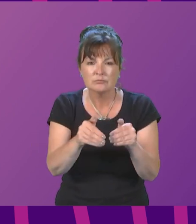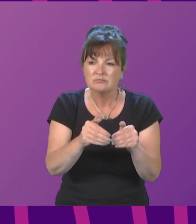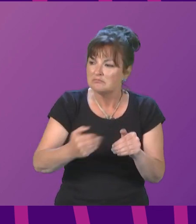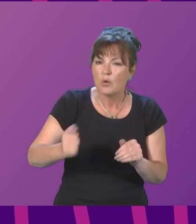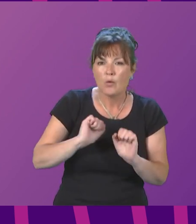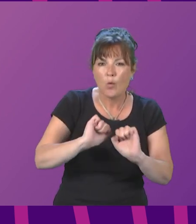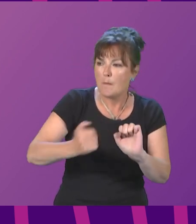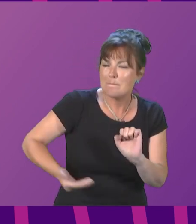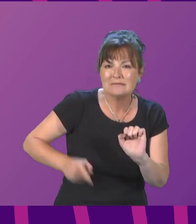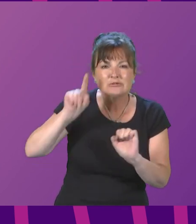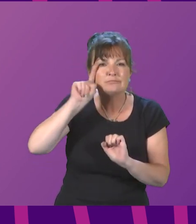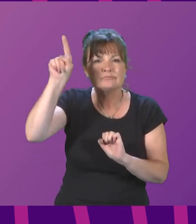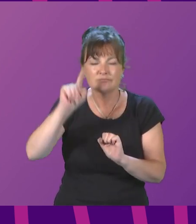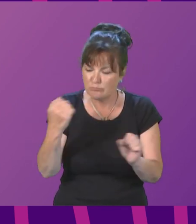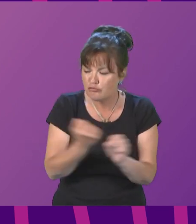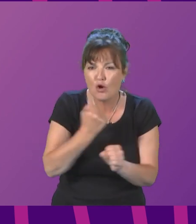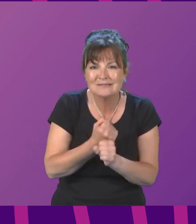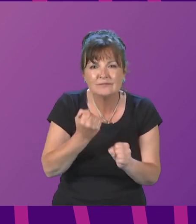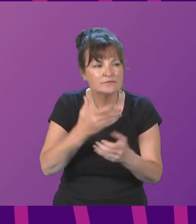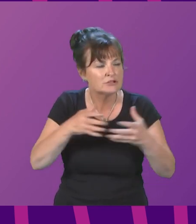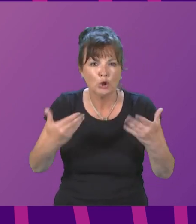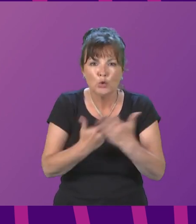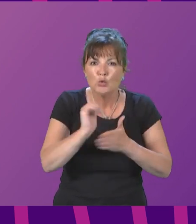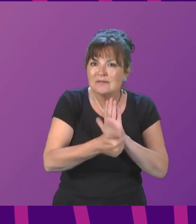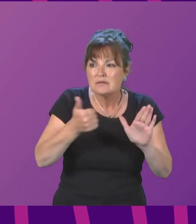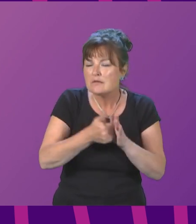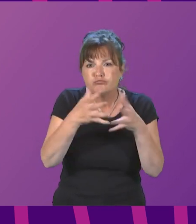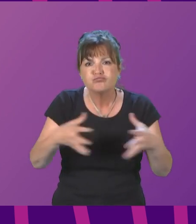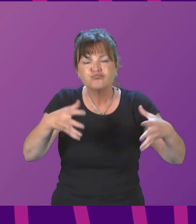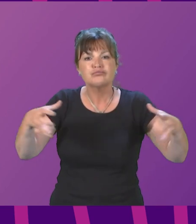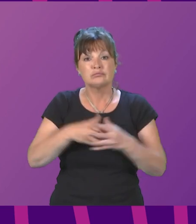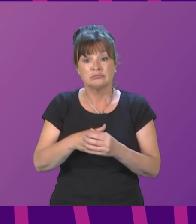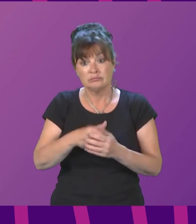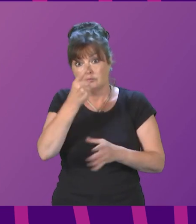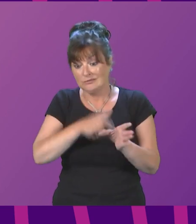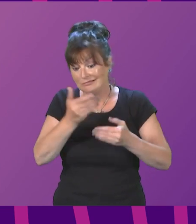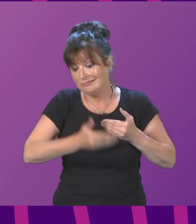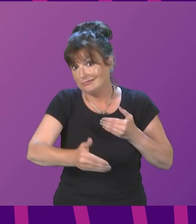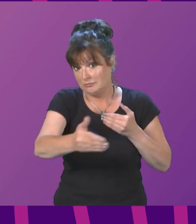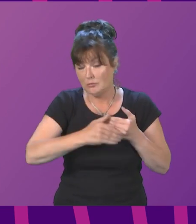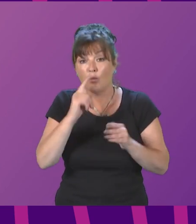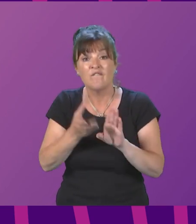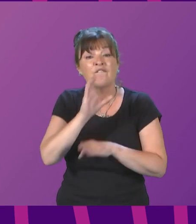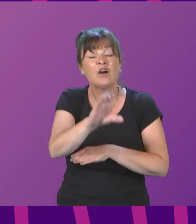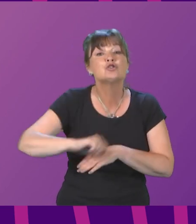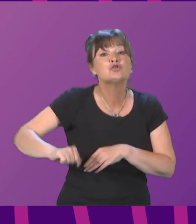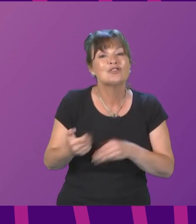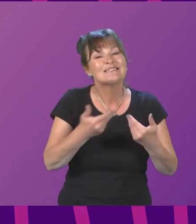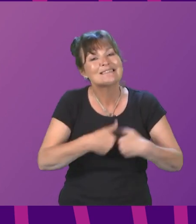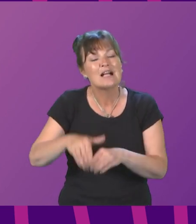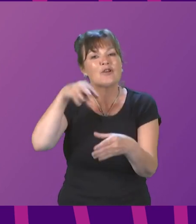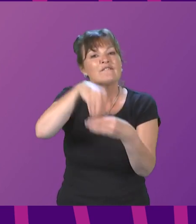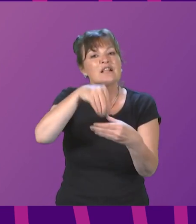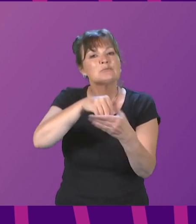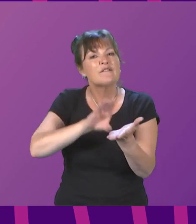productivity and skills and new market opportunities. In the year ahead, we will further fund the Scottish National Investment Bank to